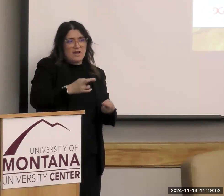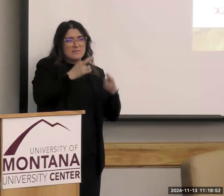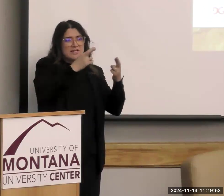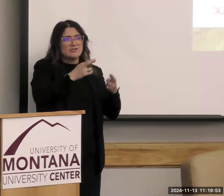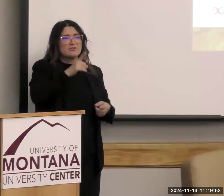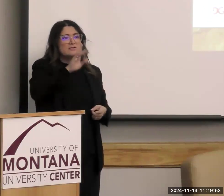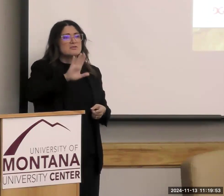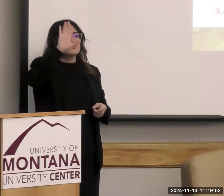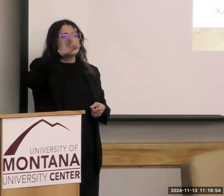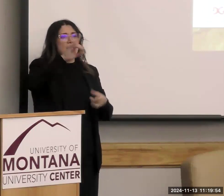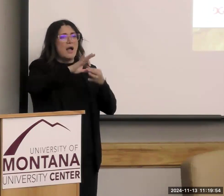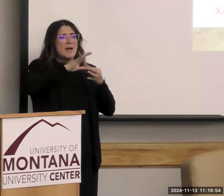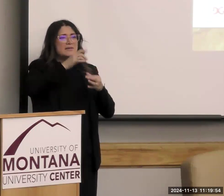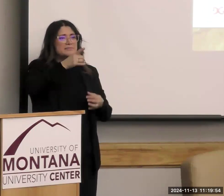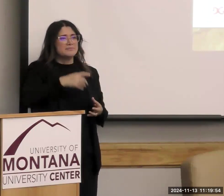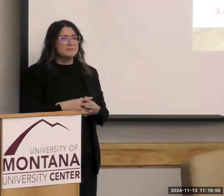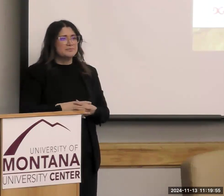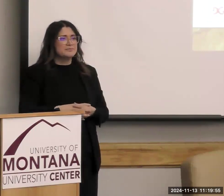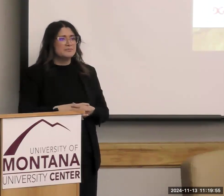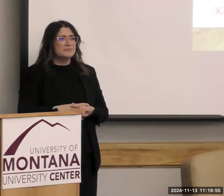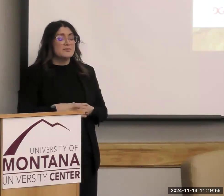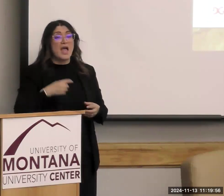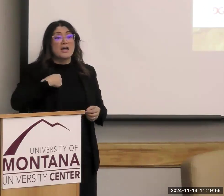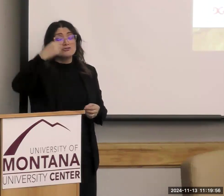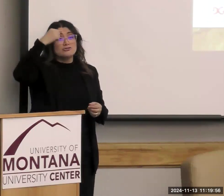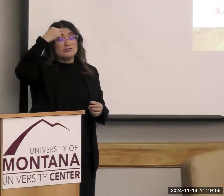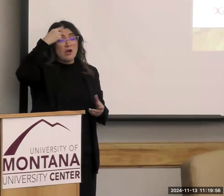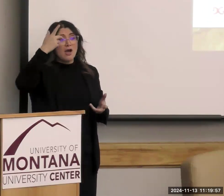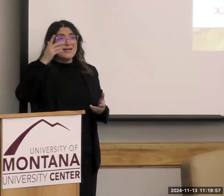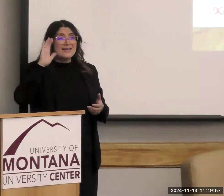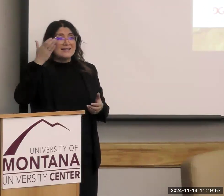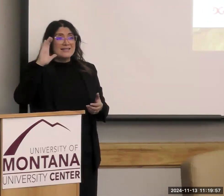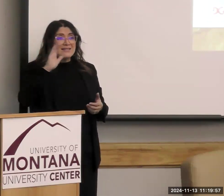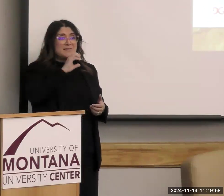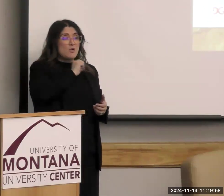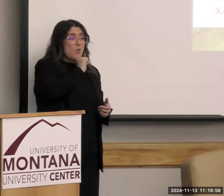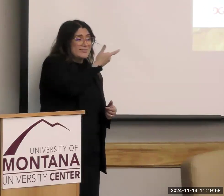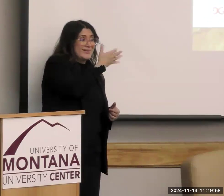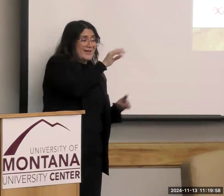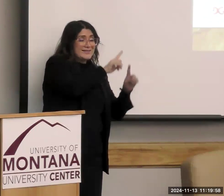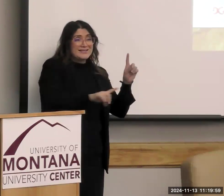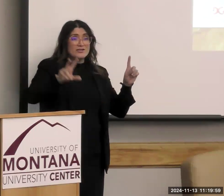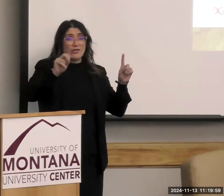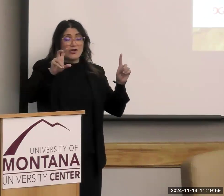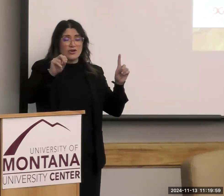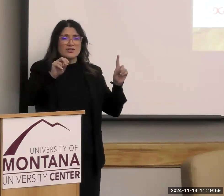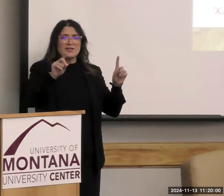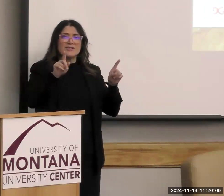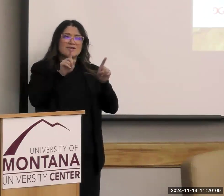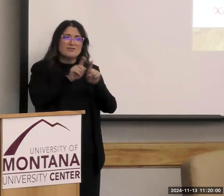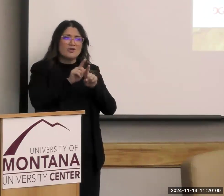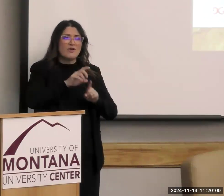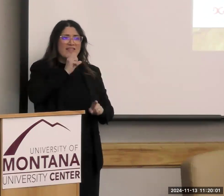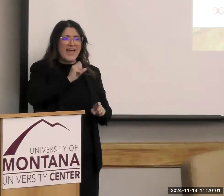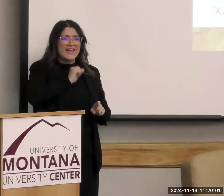Yes. I just thought I would, it seems like 19 to 30 also is an age when people are more